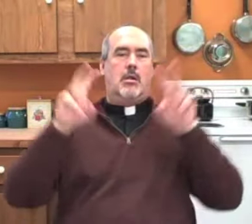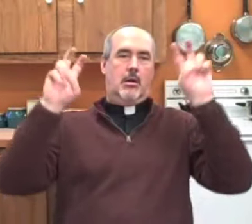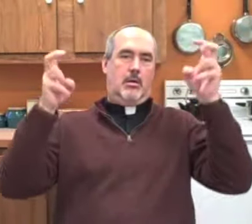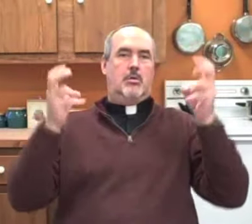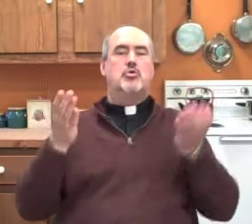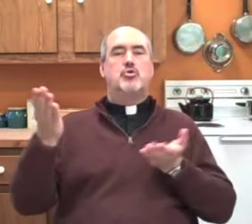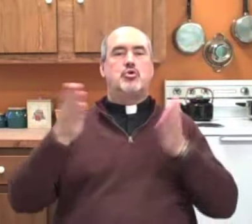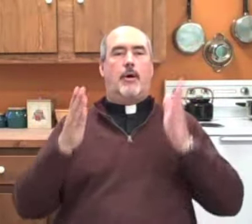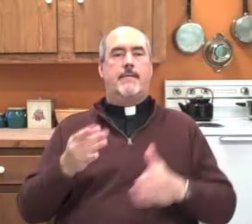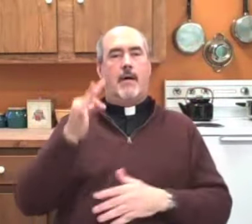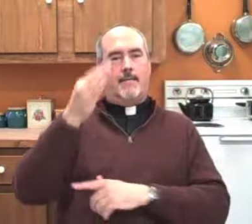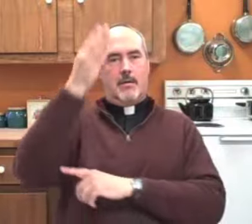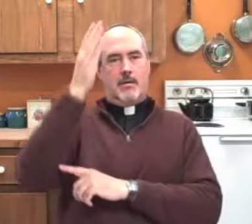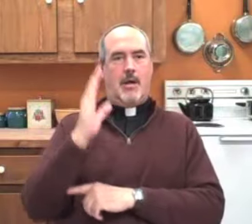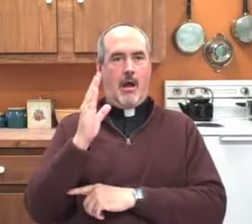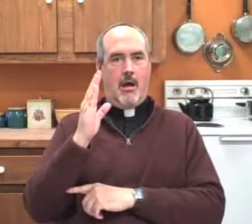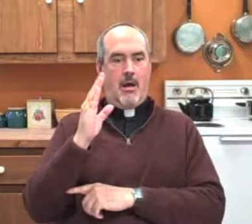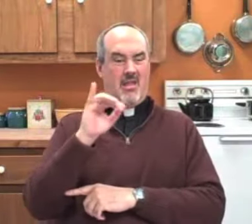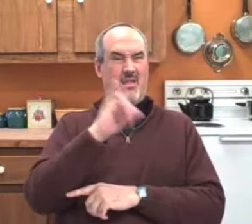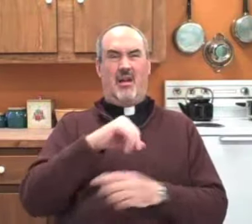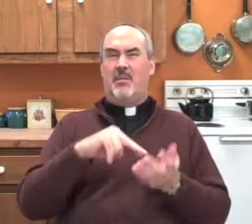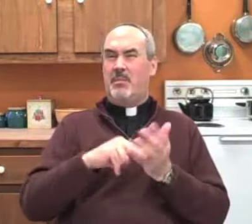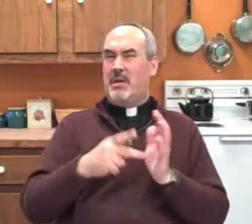Maria is now called a servant of God.